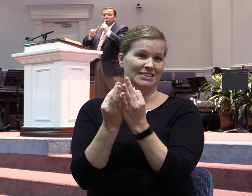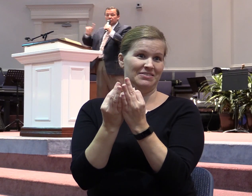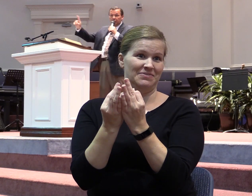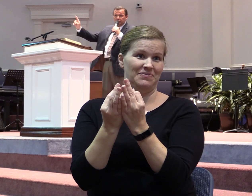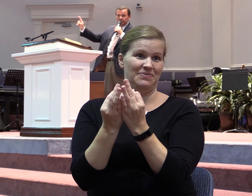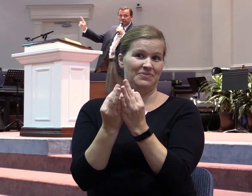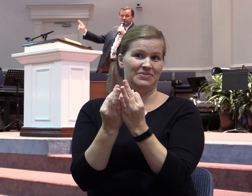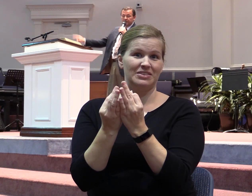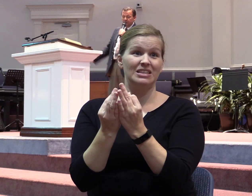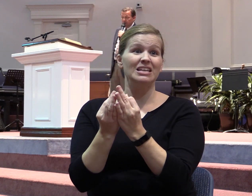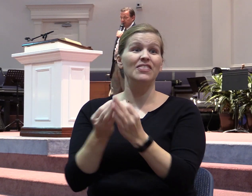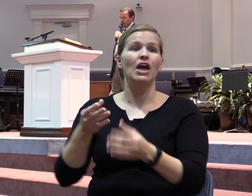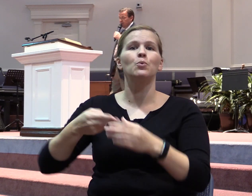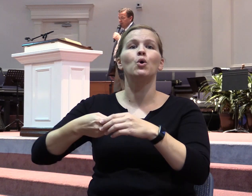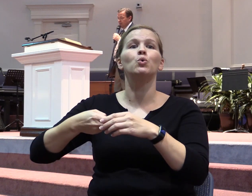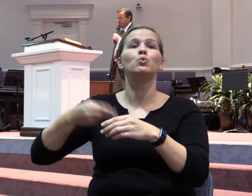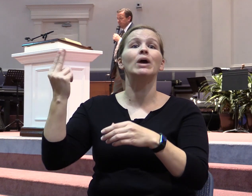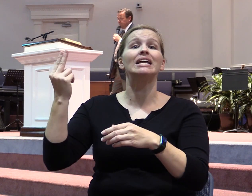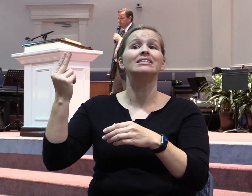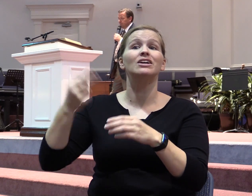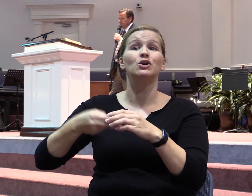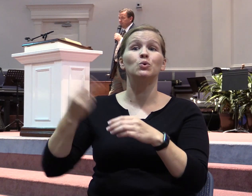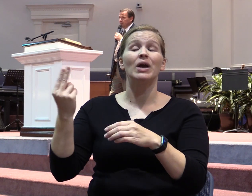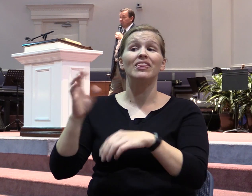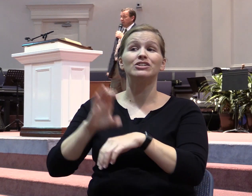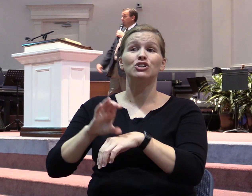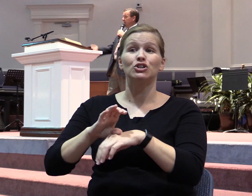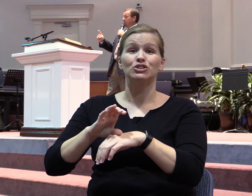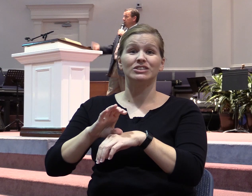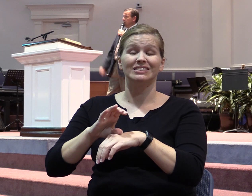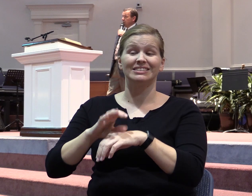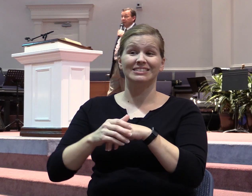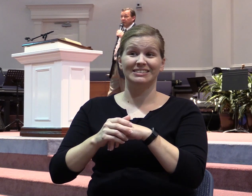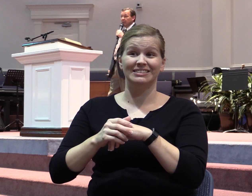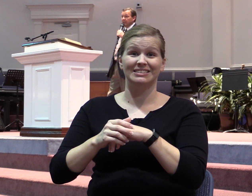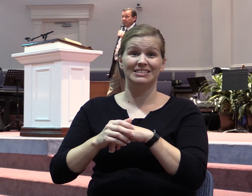church for $10 million. I was like, man, I know people who's left for a lot of this.